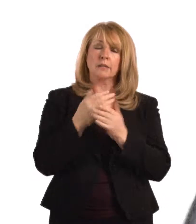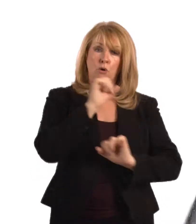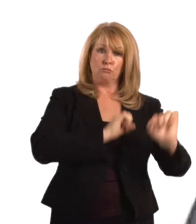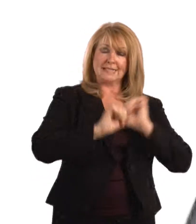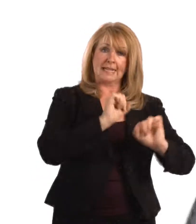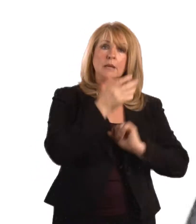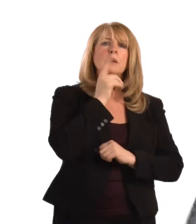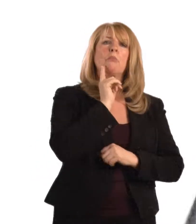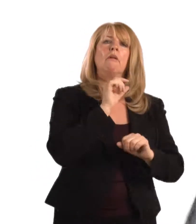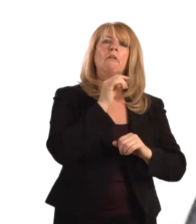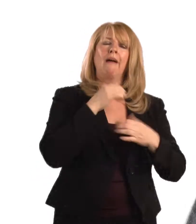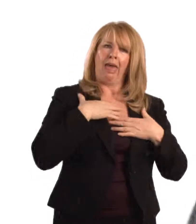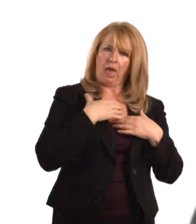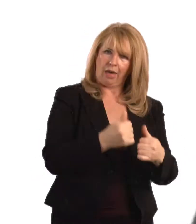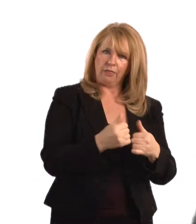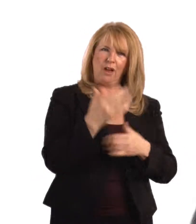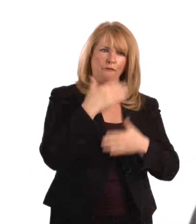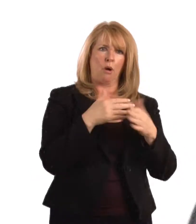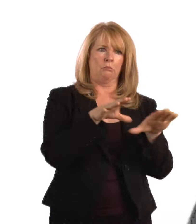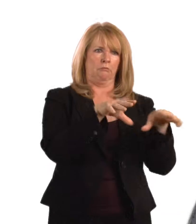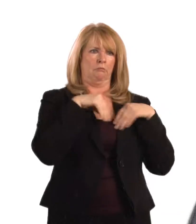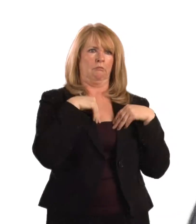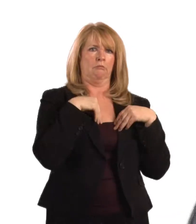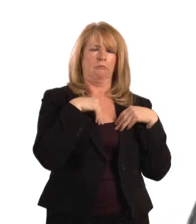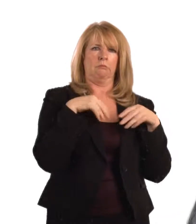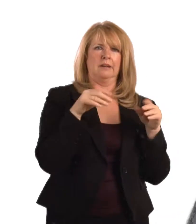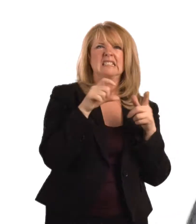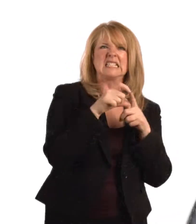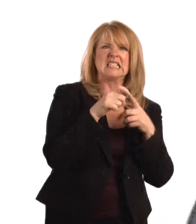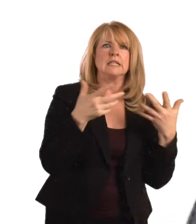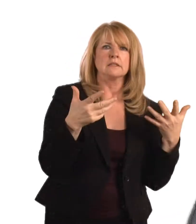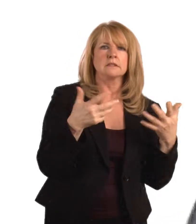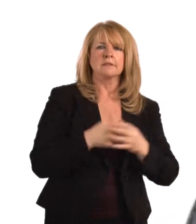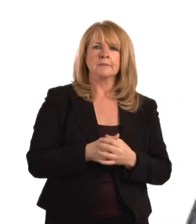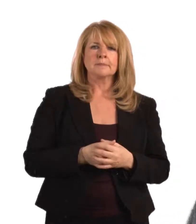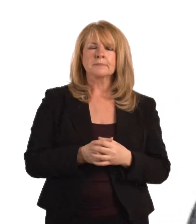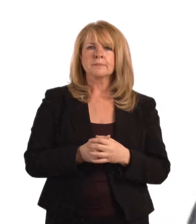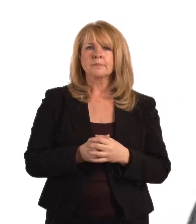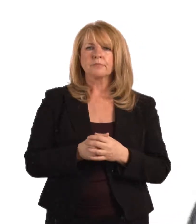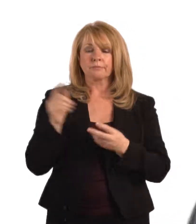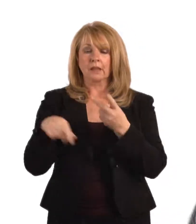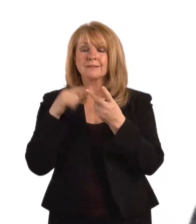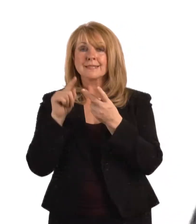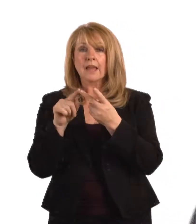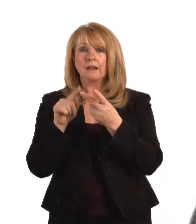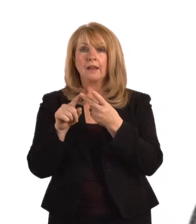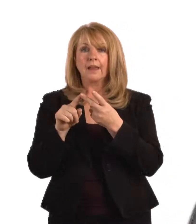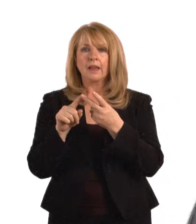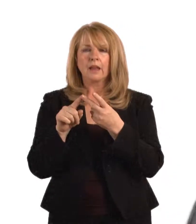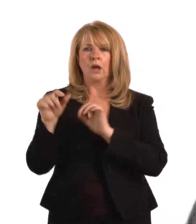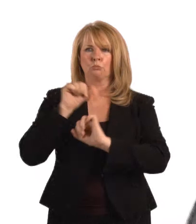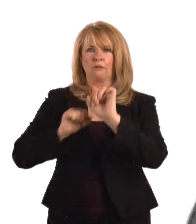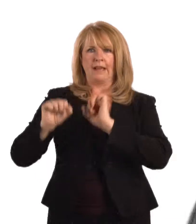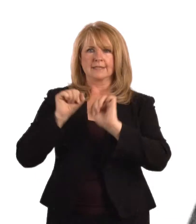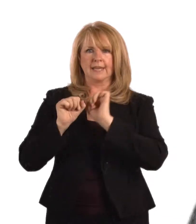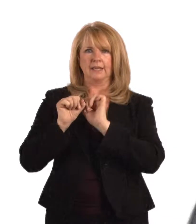and the second aspect is around preventing healthcare associated infections. These are infections that people may get through